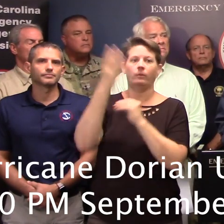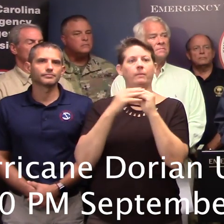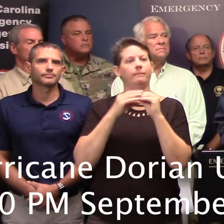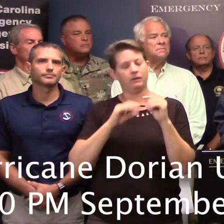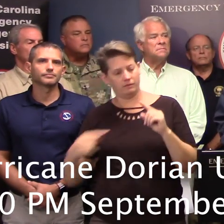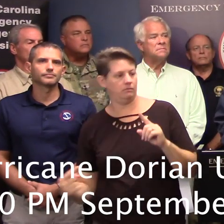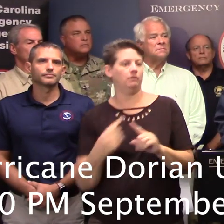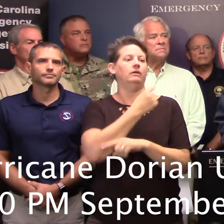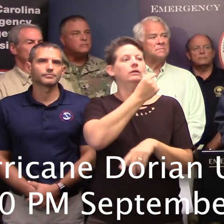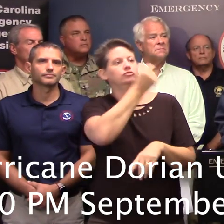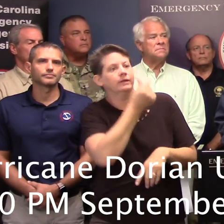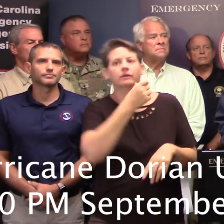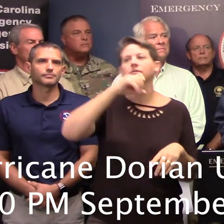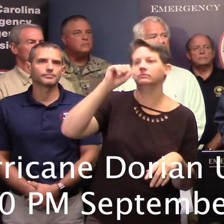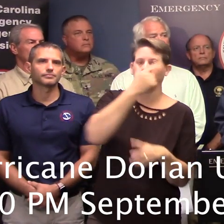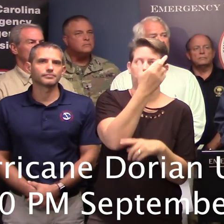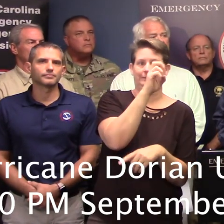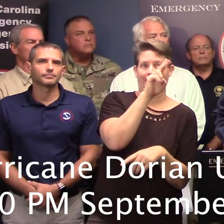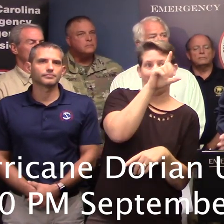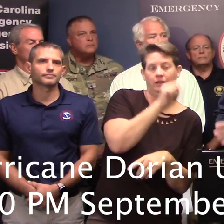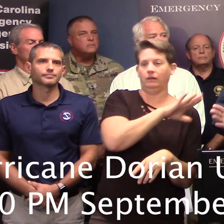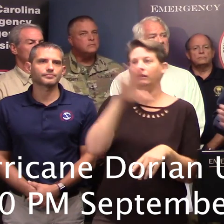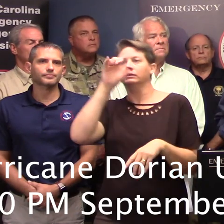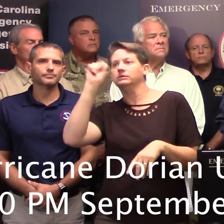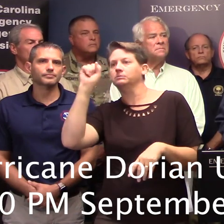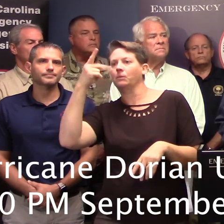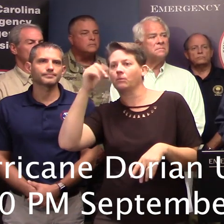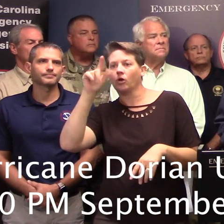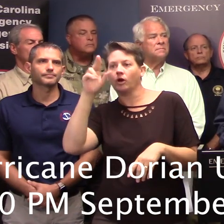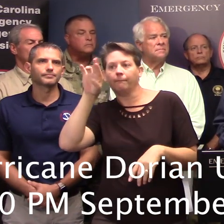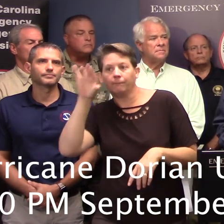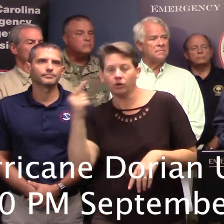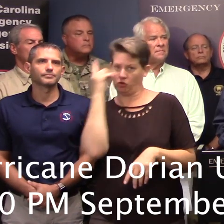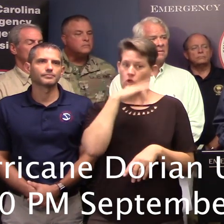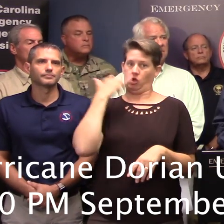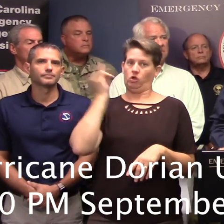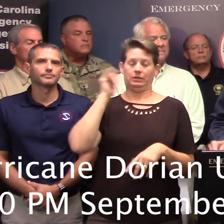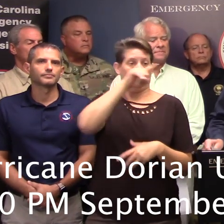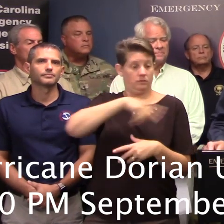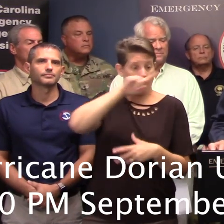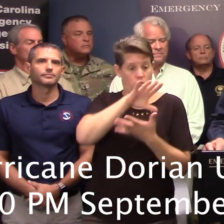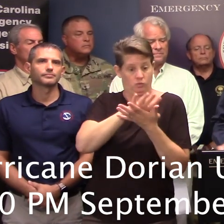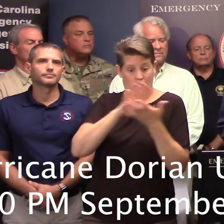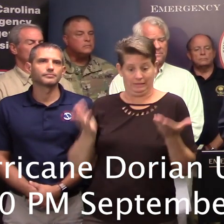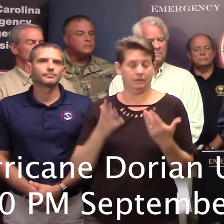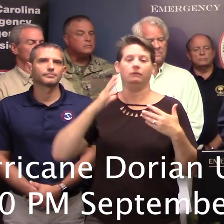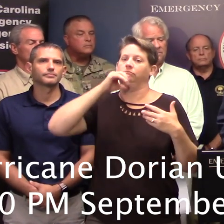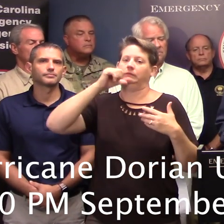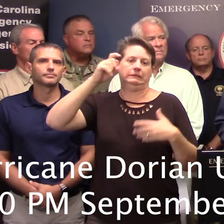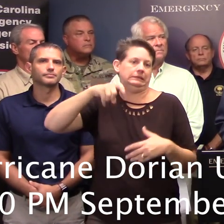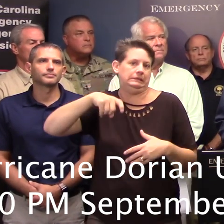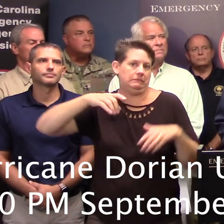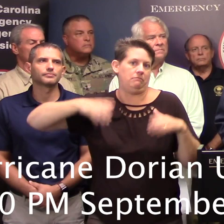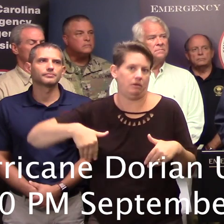going on up to Greenville and Spartanburg, and it appears that we will not need those schools to, for shelters. So,